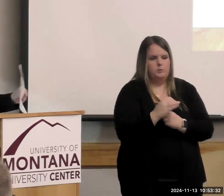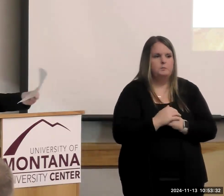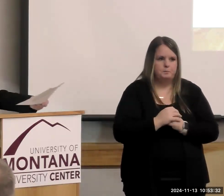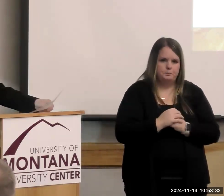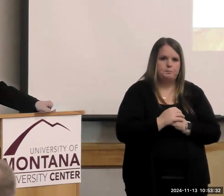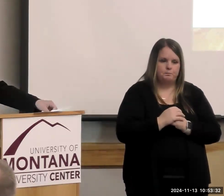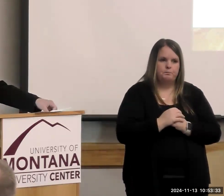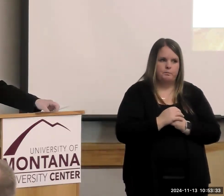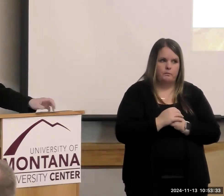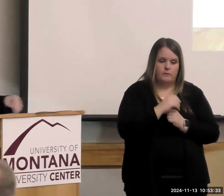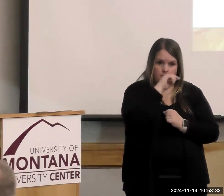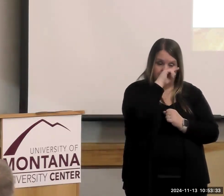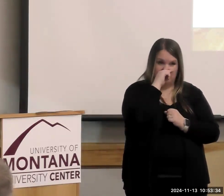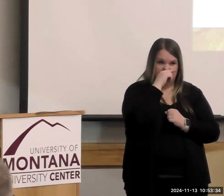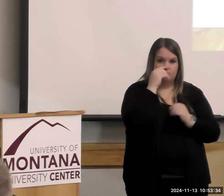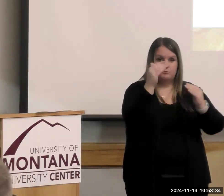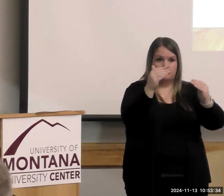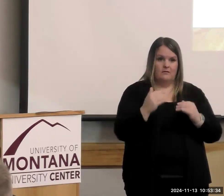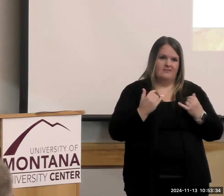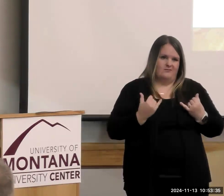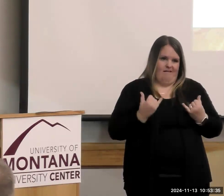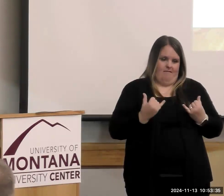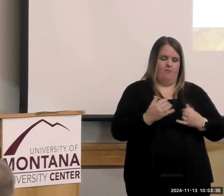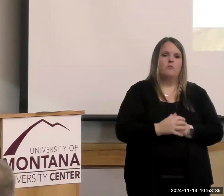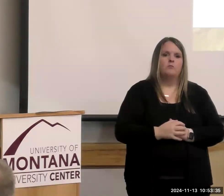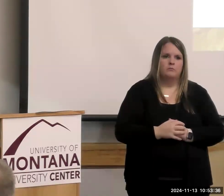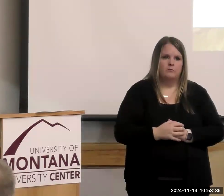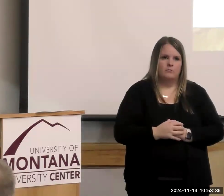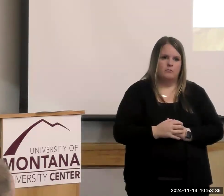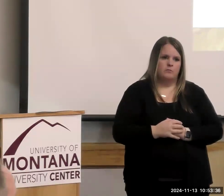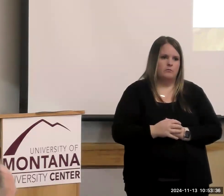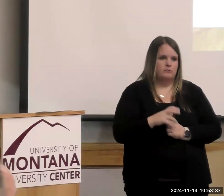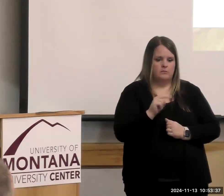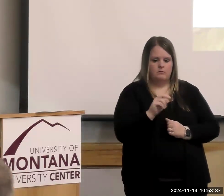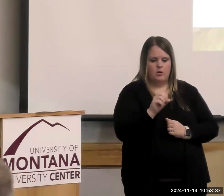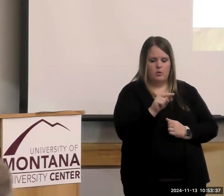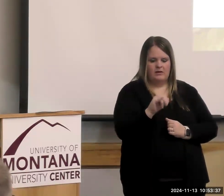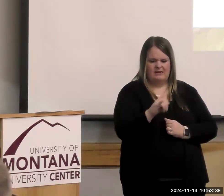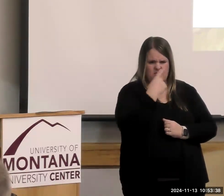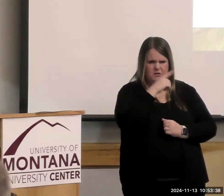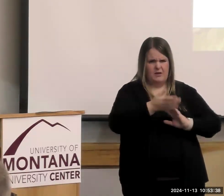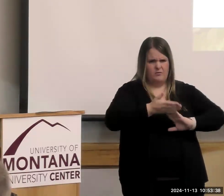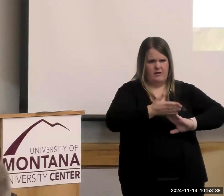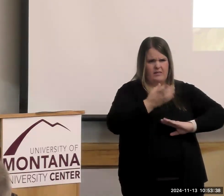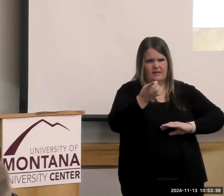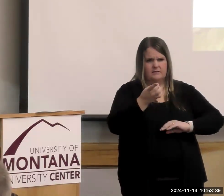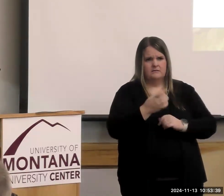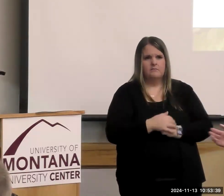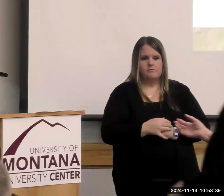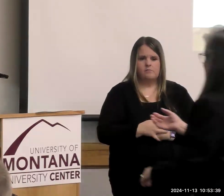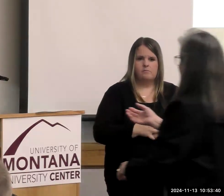So let's move to now. In fact, Noni, I'll have you. Can you help me with that?